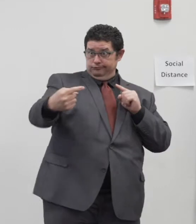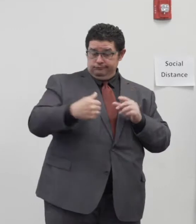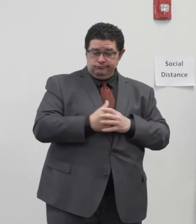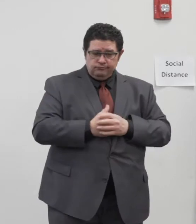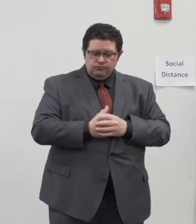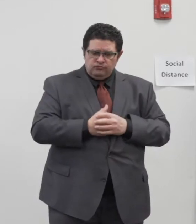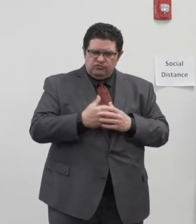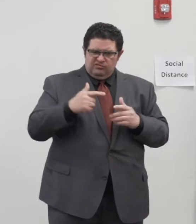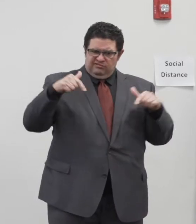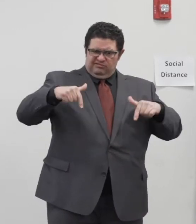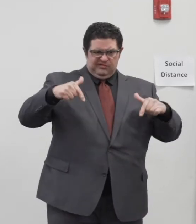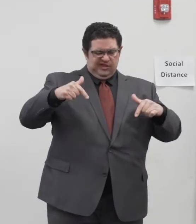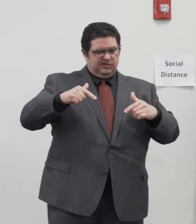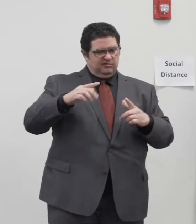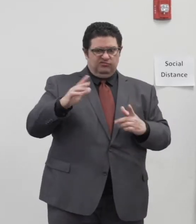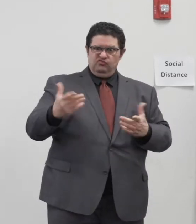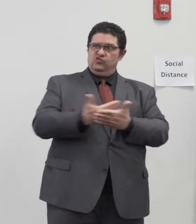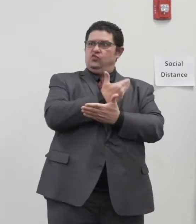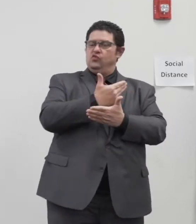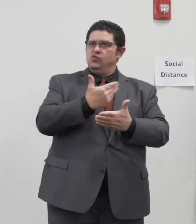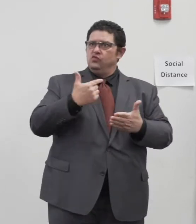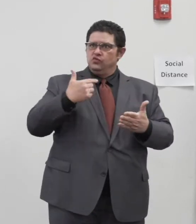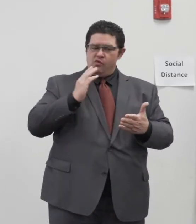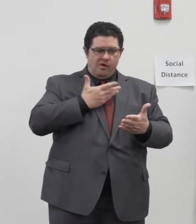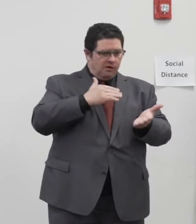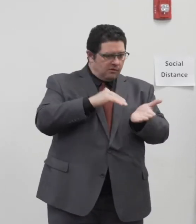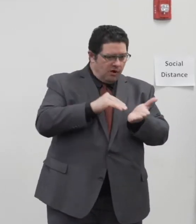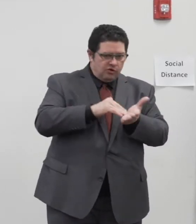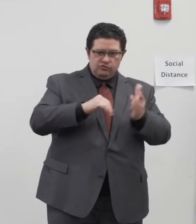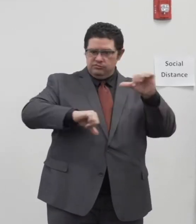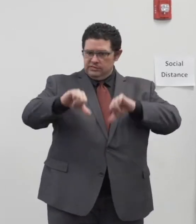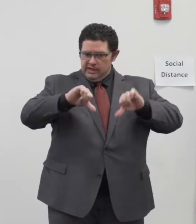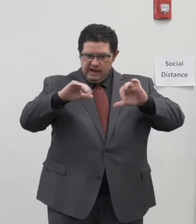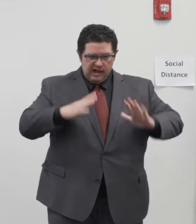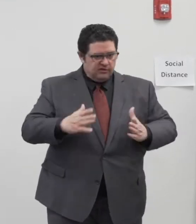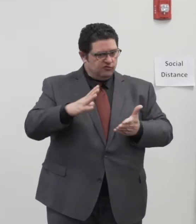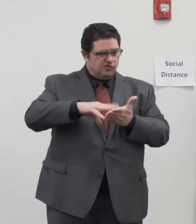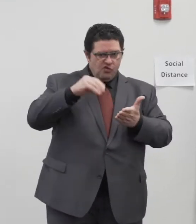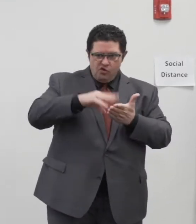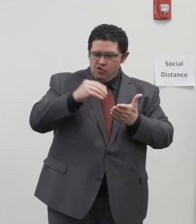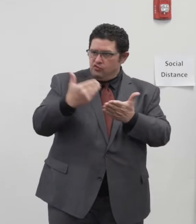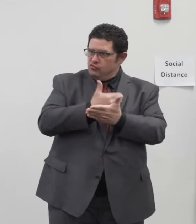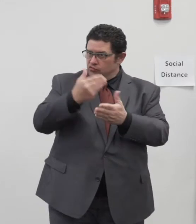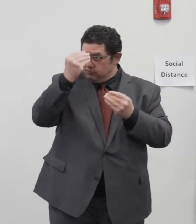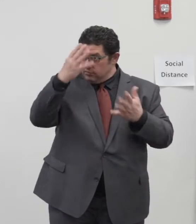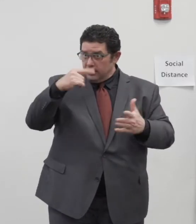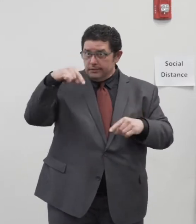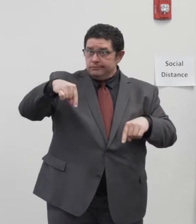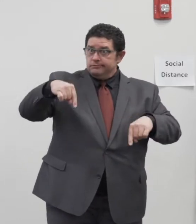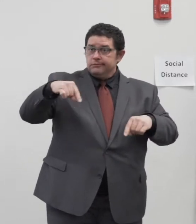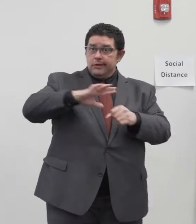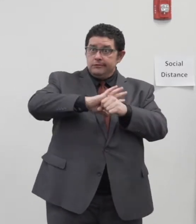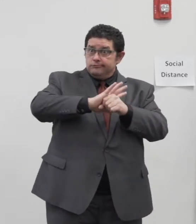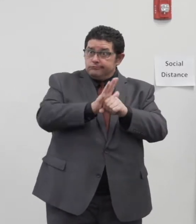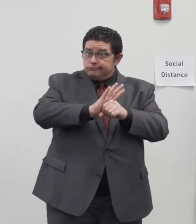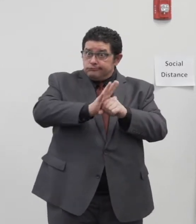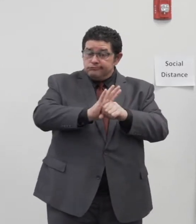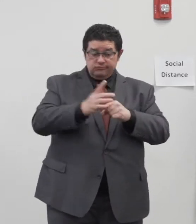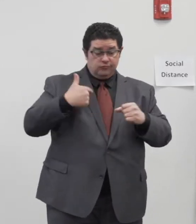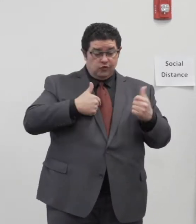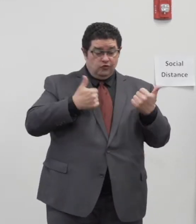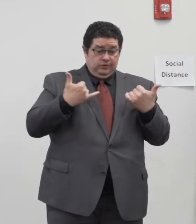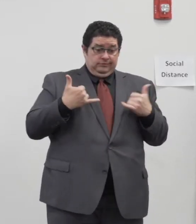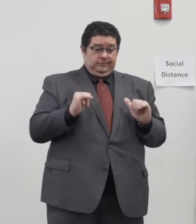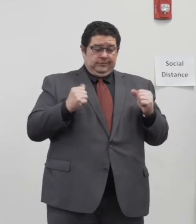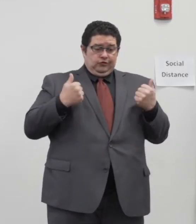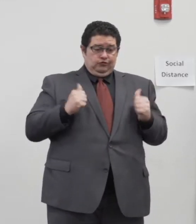and scholars and scientists are still learning about this virus every day, and we're still trying to figure out the best path forward.